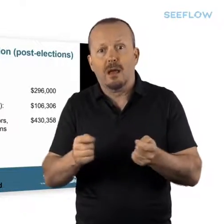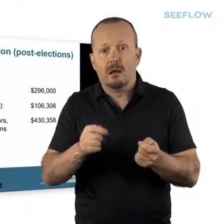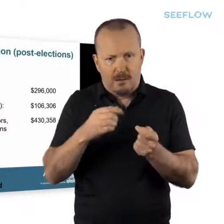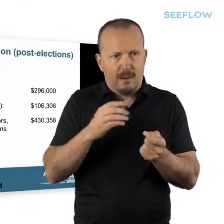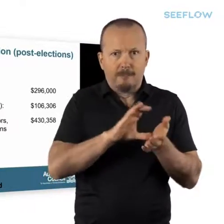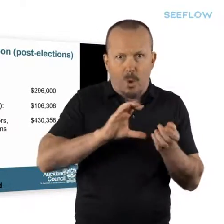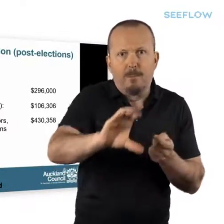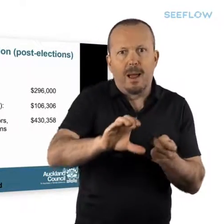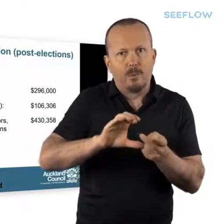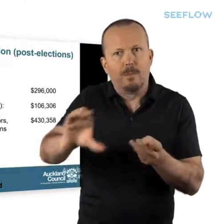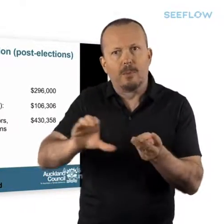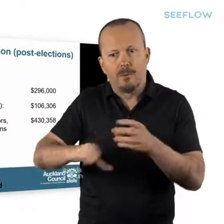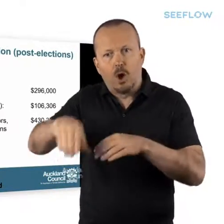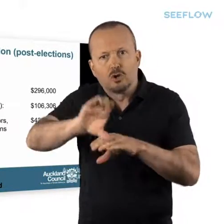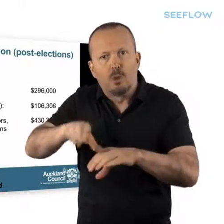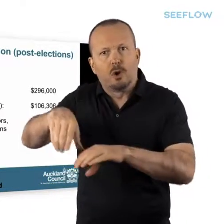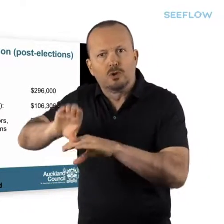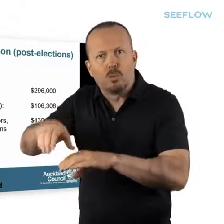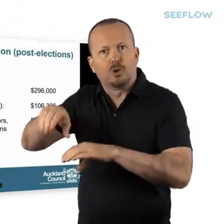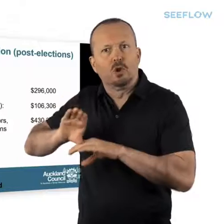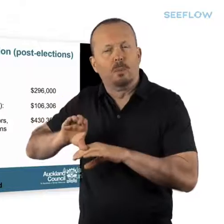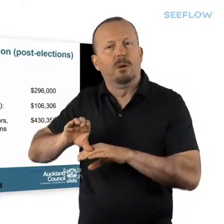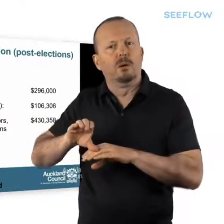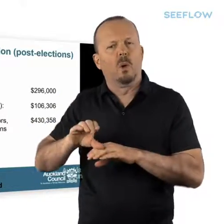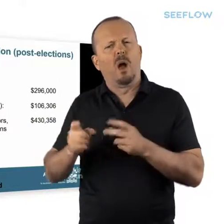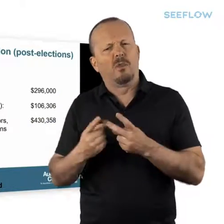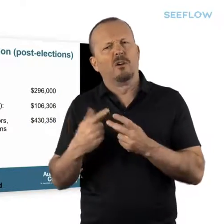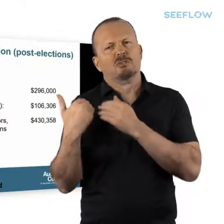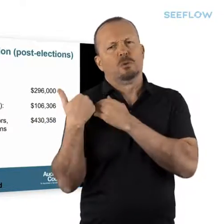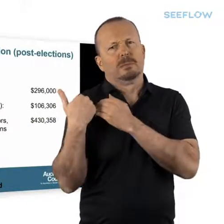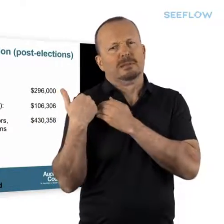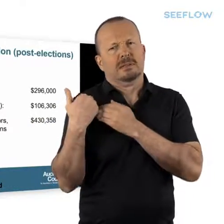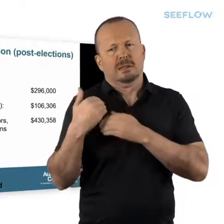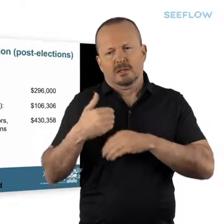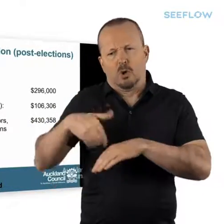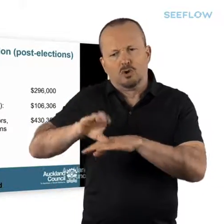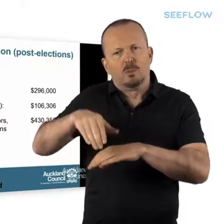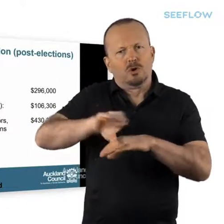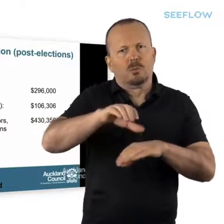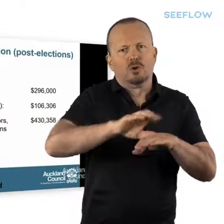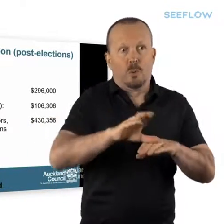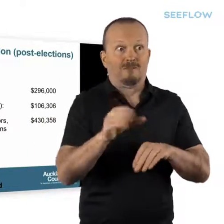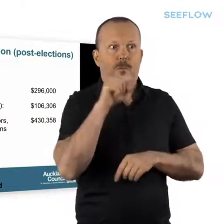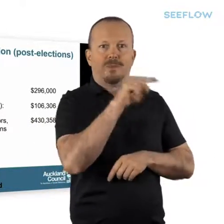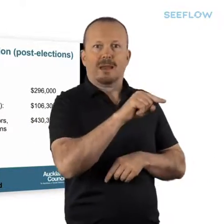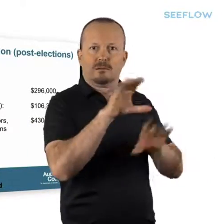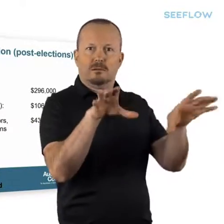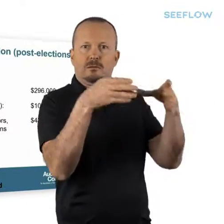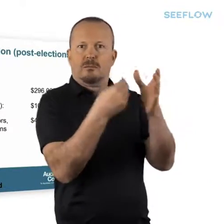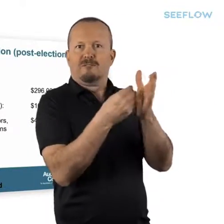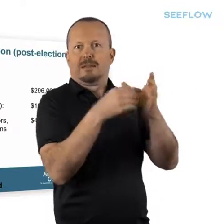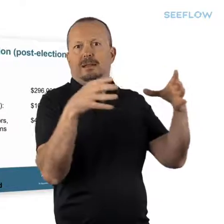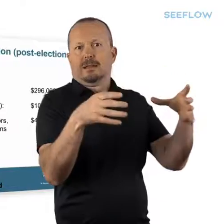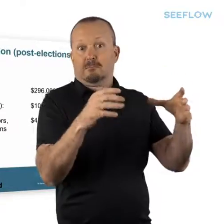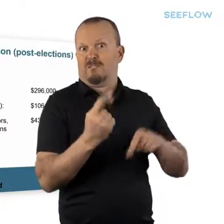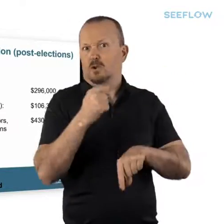each councillor, and also positions like the chairs of the committees of the hall, and other positions of the responsibility that they might choose